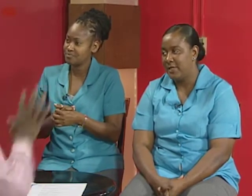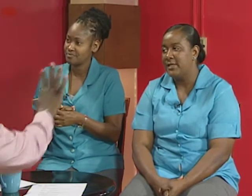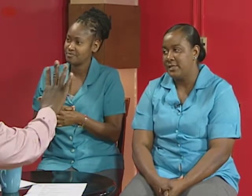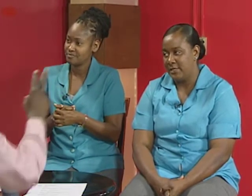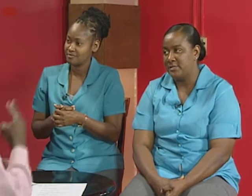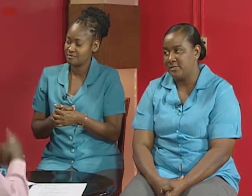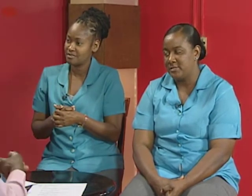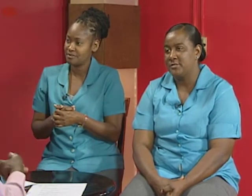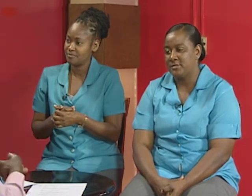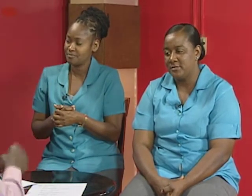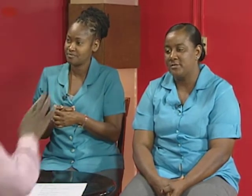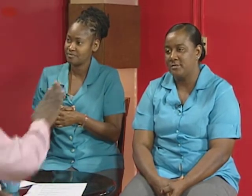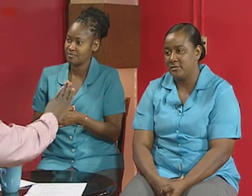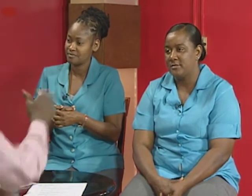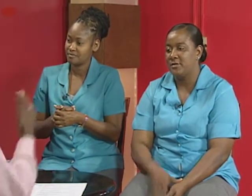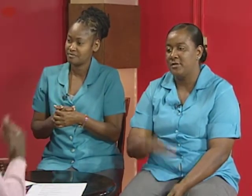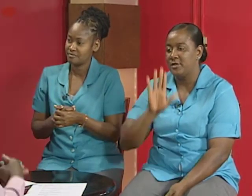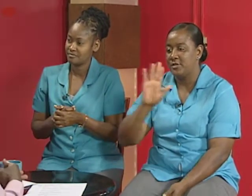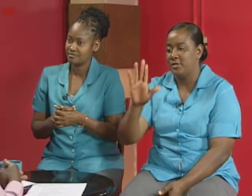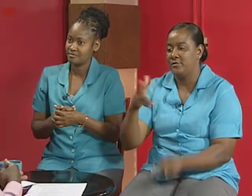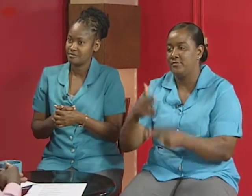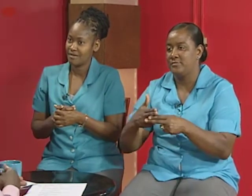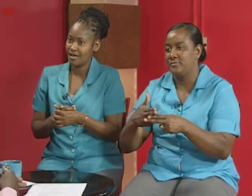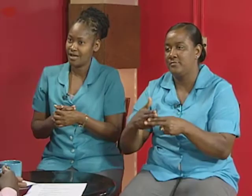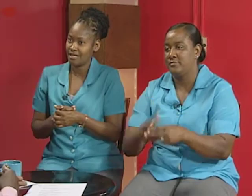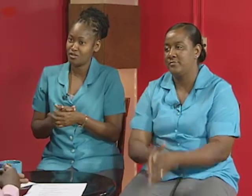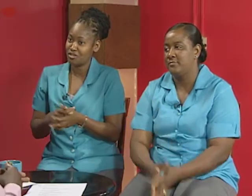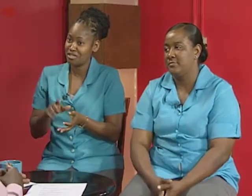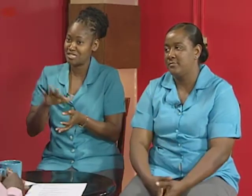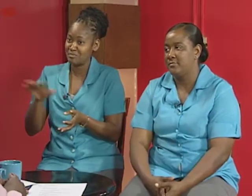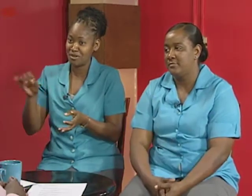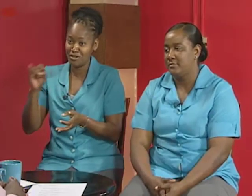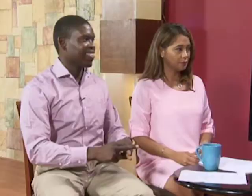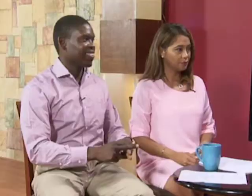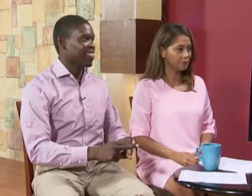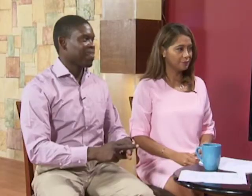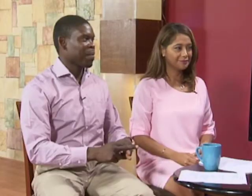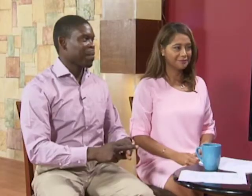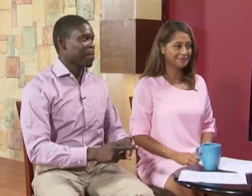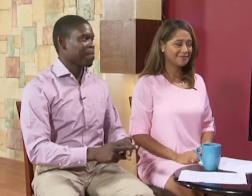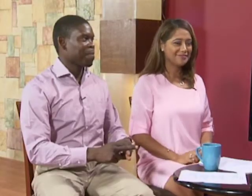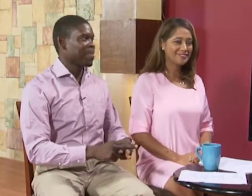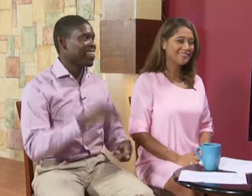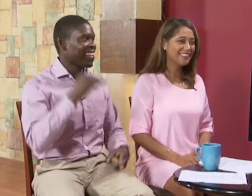you your your yeah and then you need a spell or you can just sign john right yeah